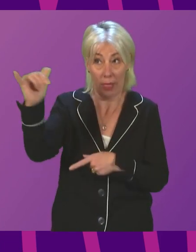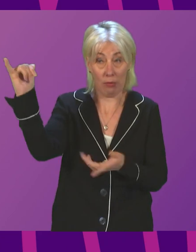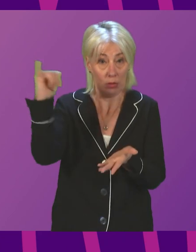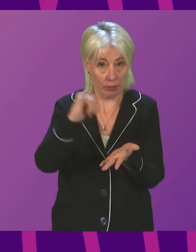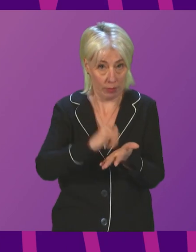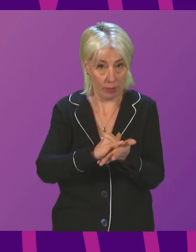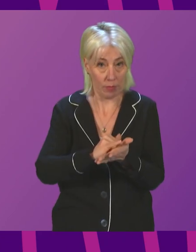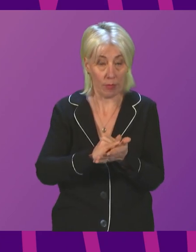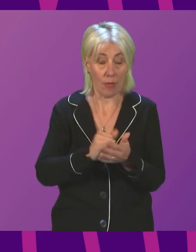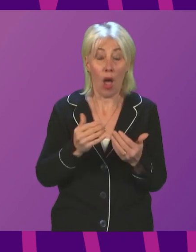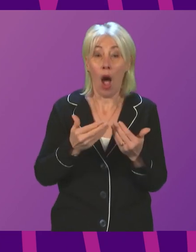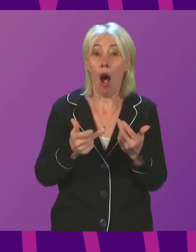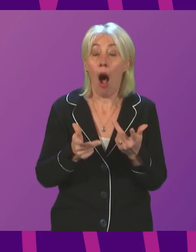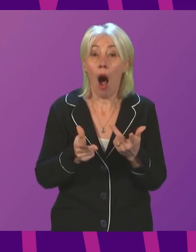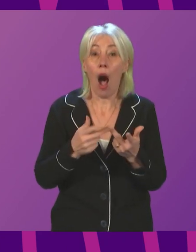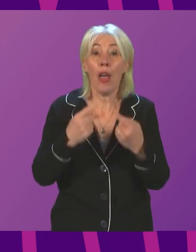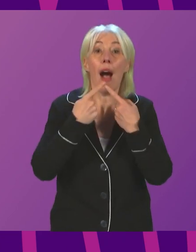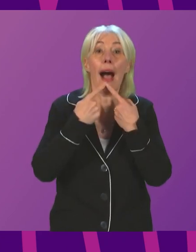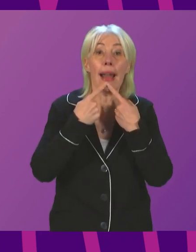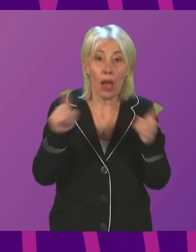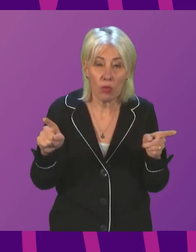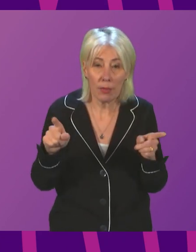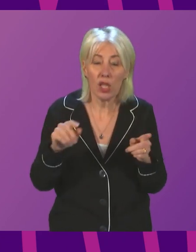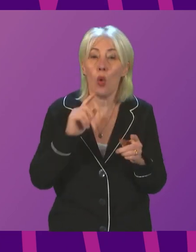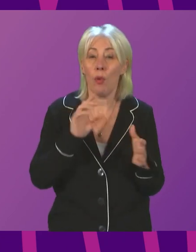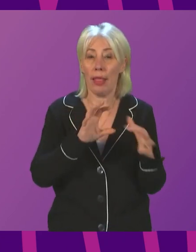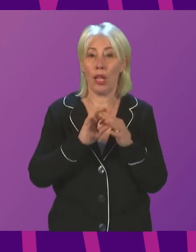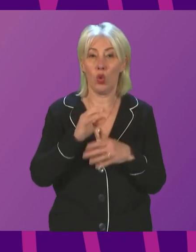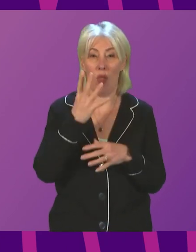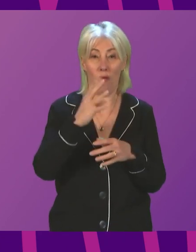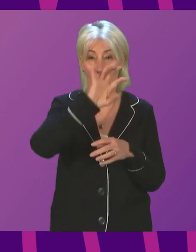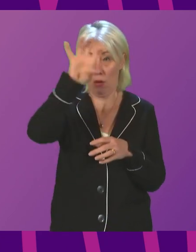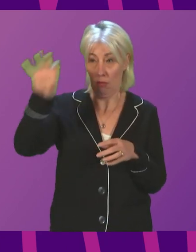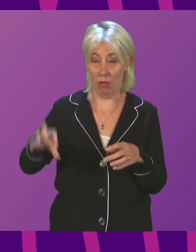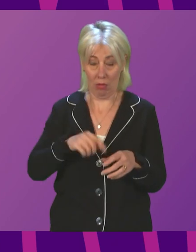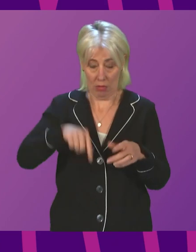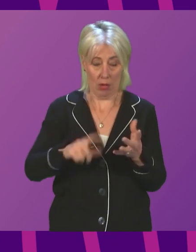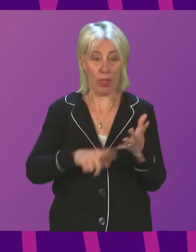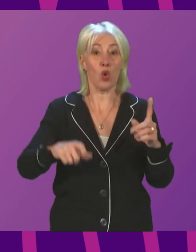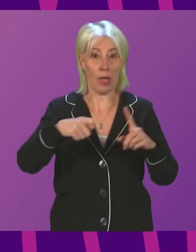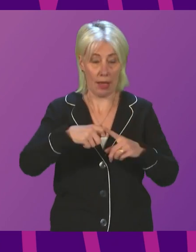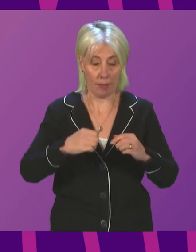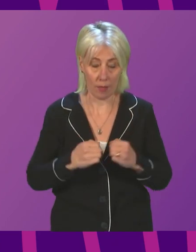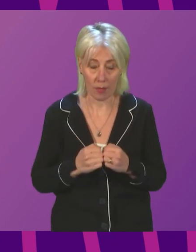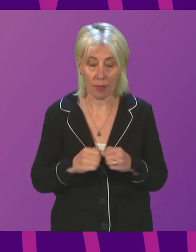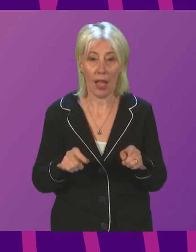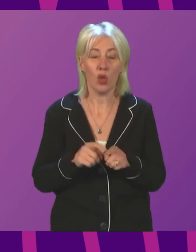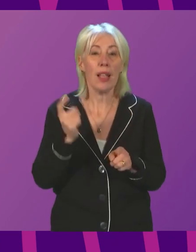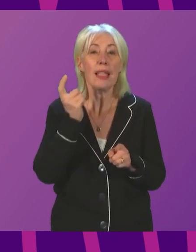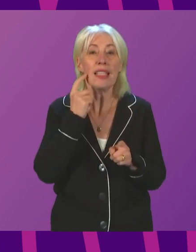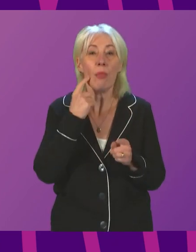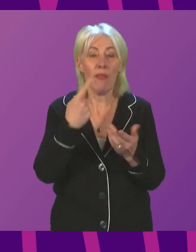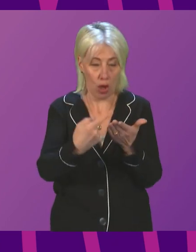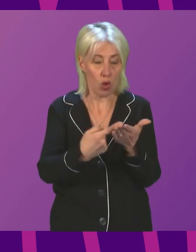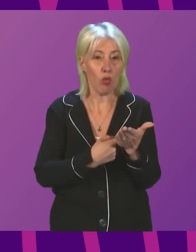announcements on this matter will be made on a four nations basis. In addition, will also simplify rules for children